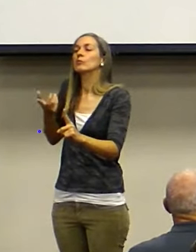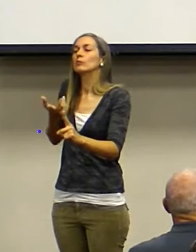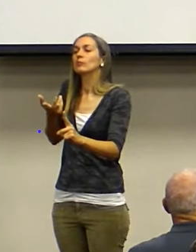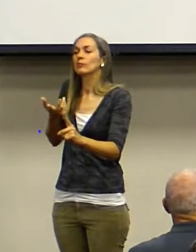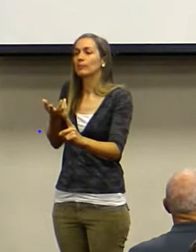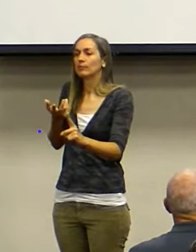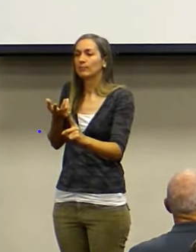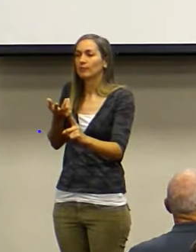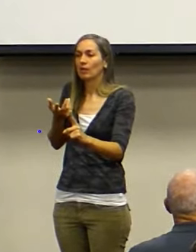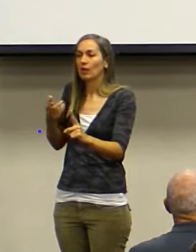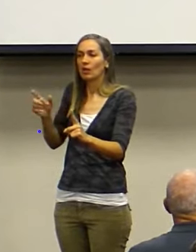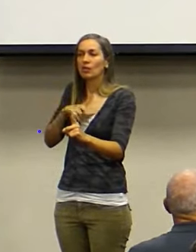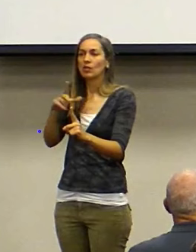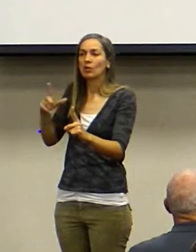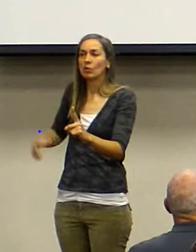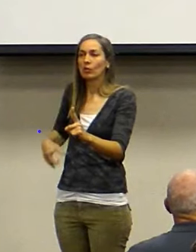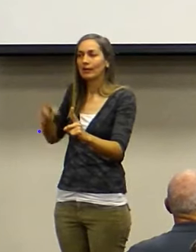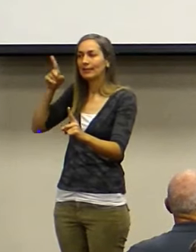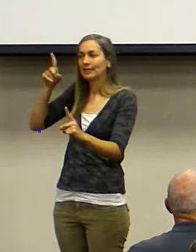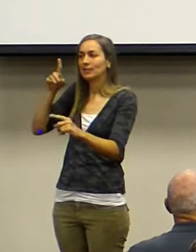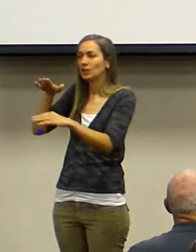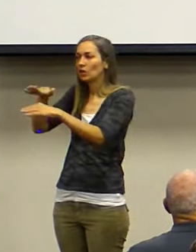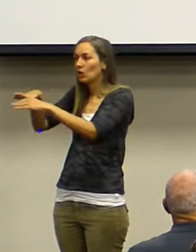The point is the Lord is calling you.